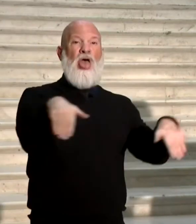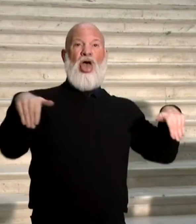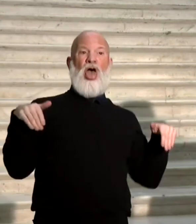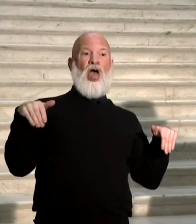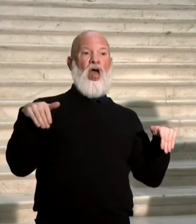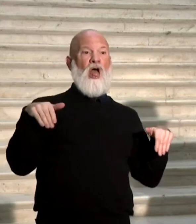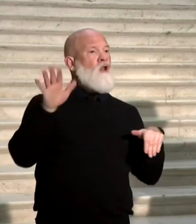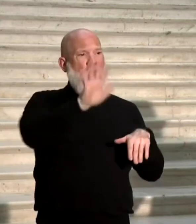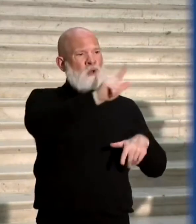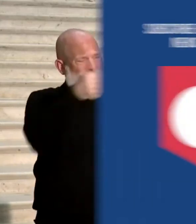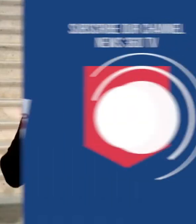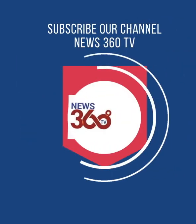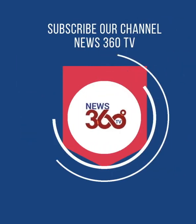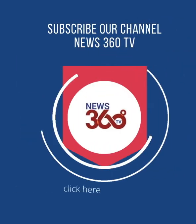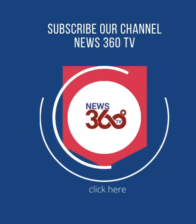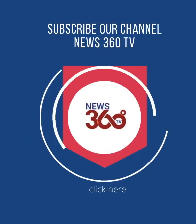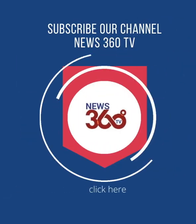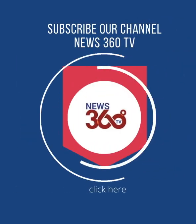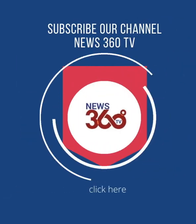your important voice from this election. a